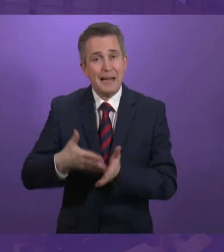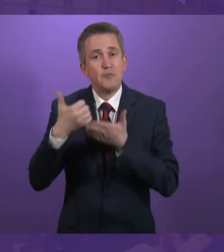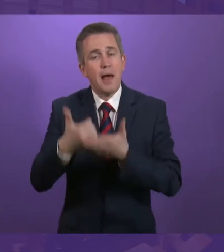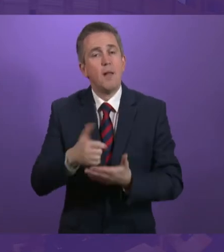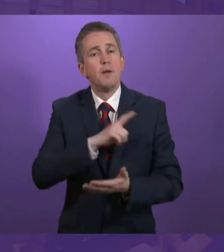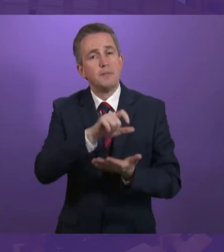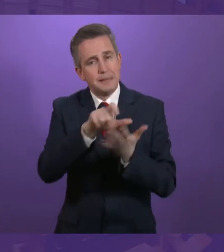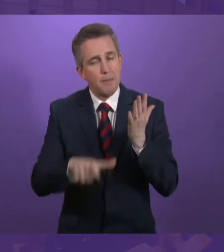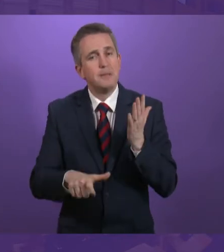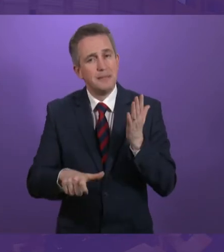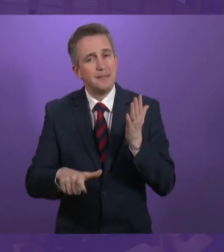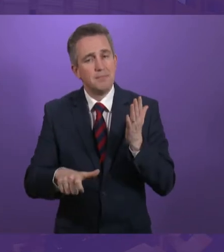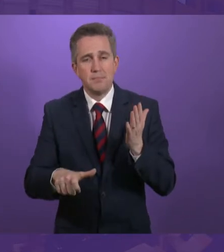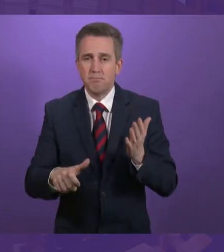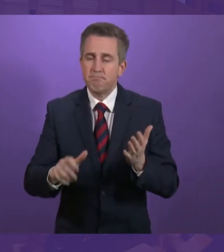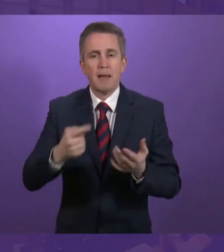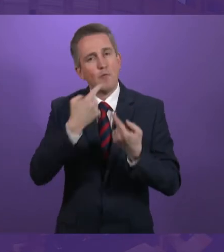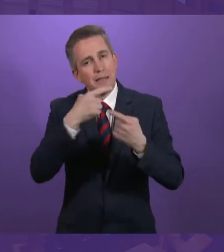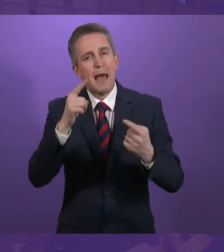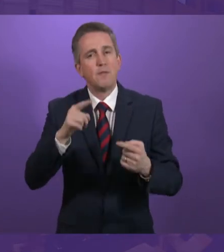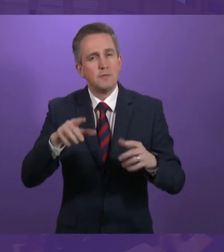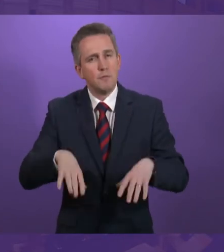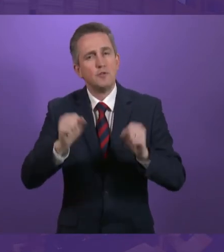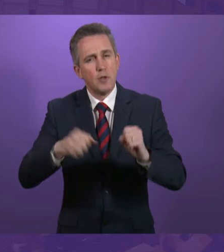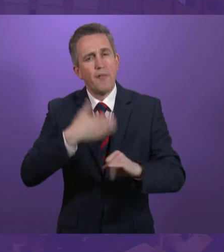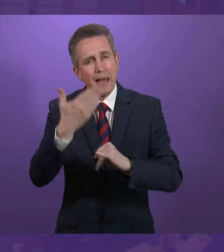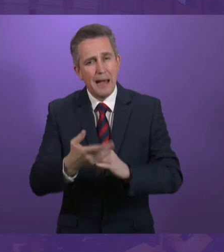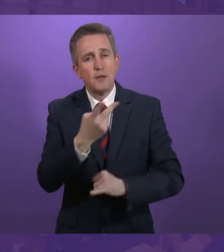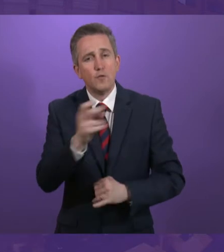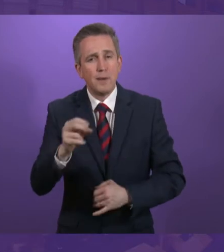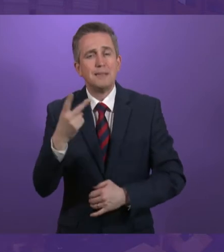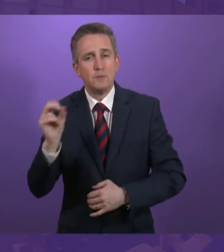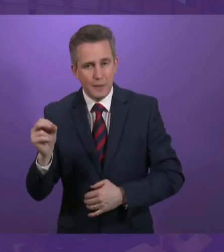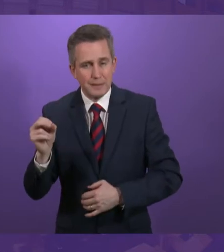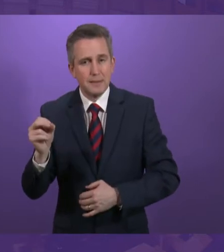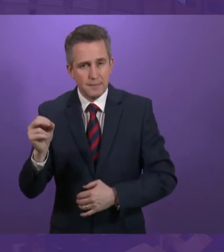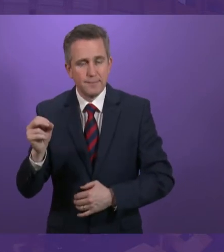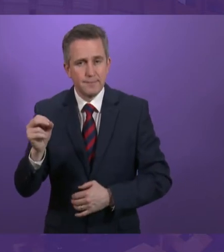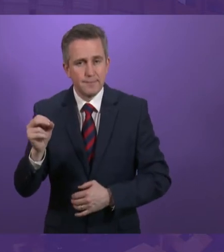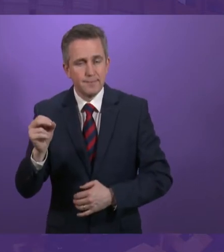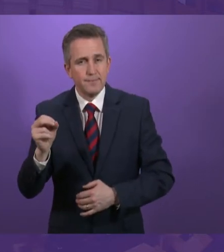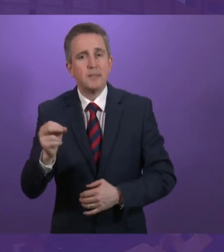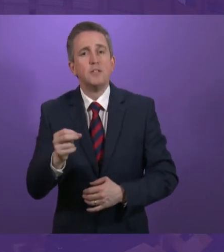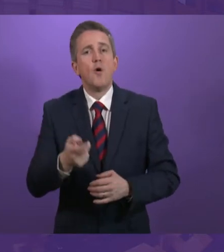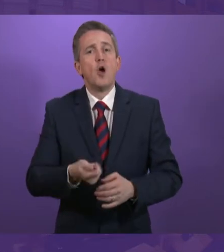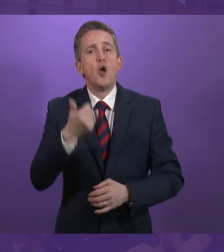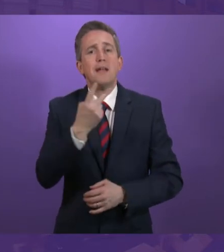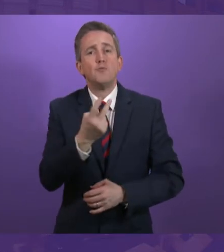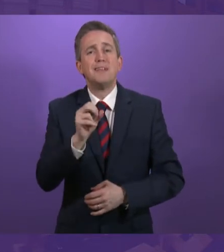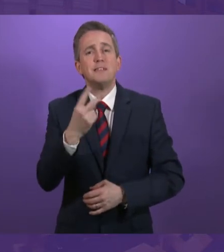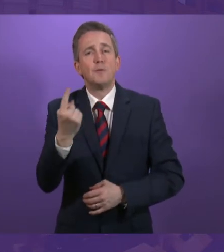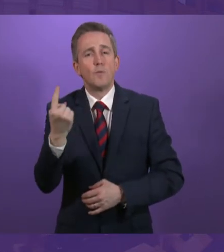disability and I can announce that this will be introduced by the end of next year. Building on this progress in early 2021,